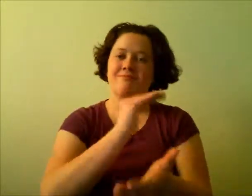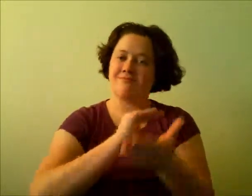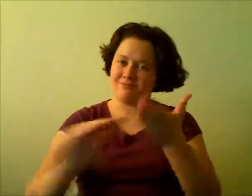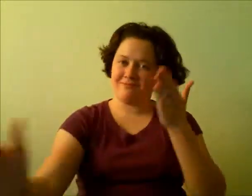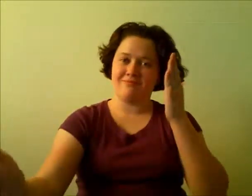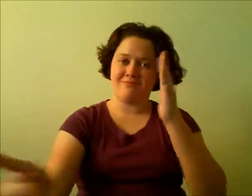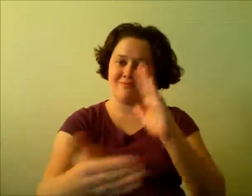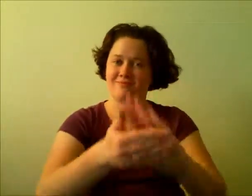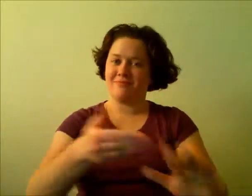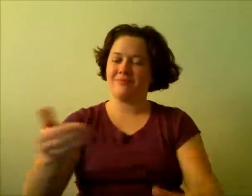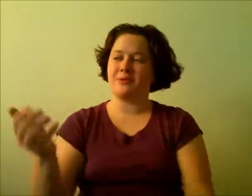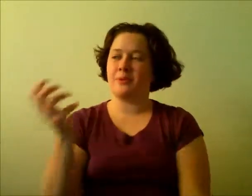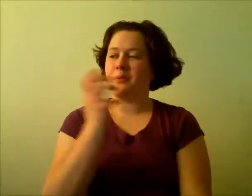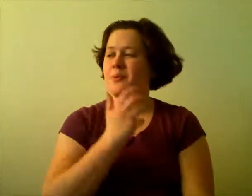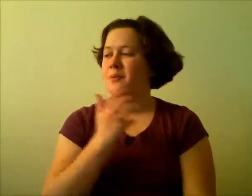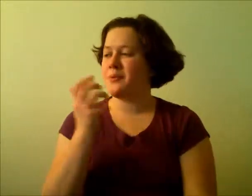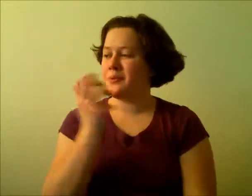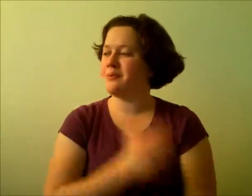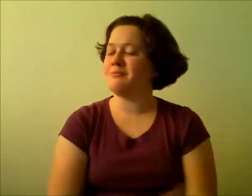For forgiveness And dance.